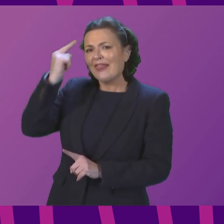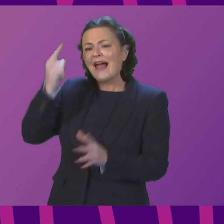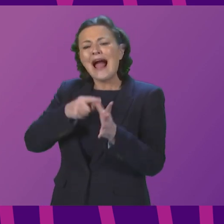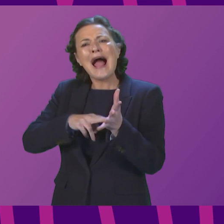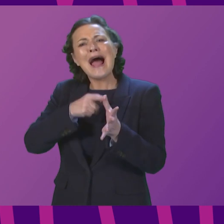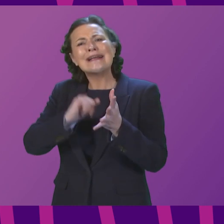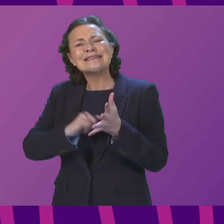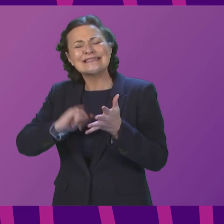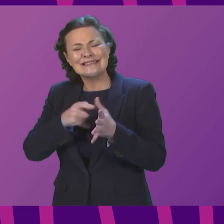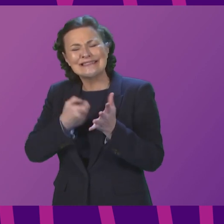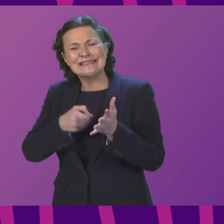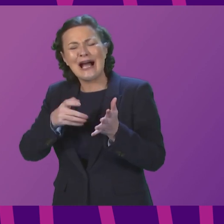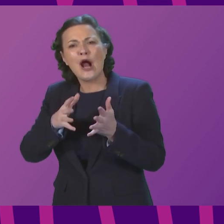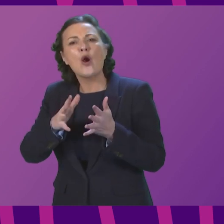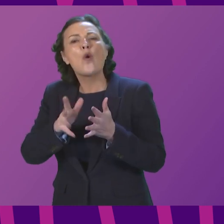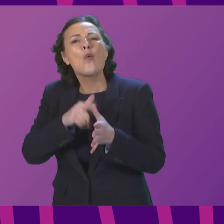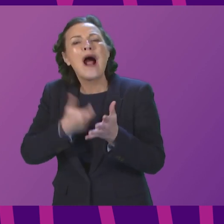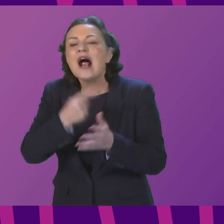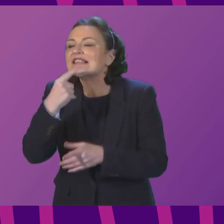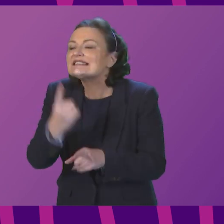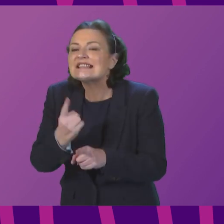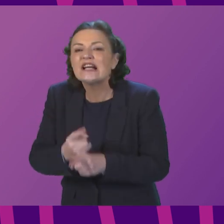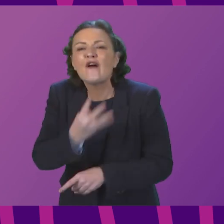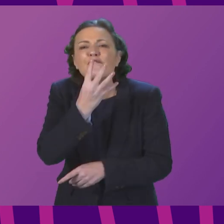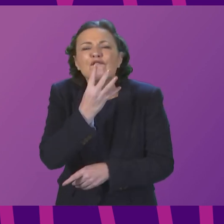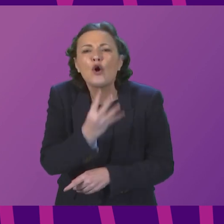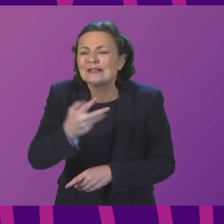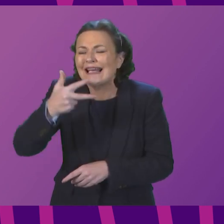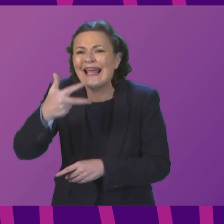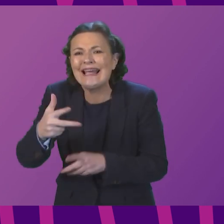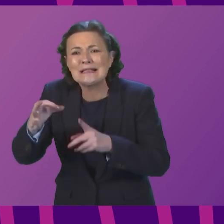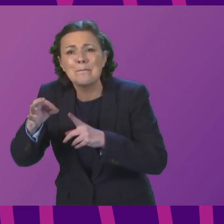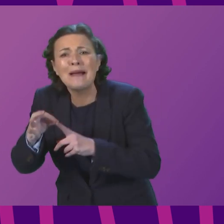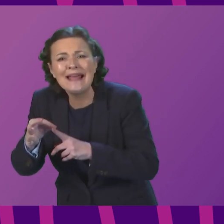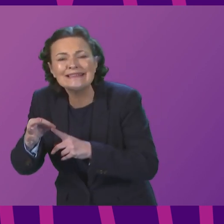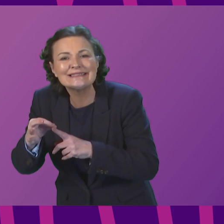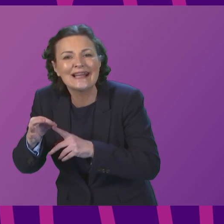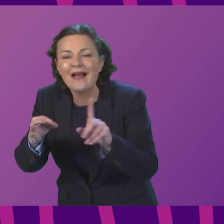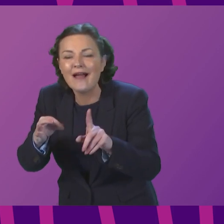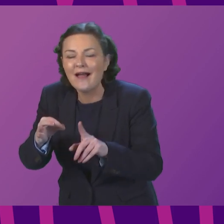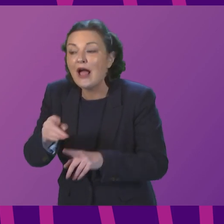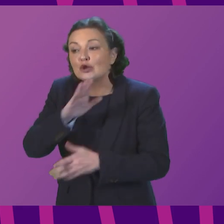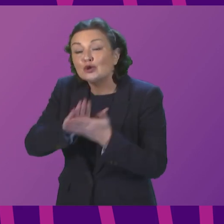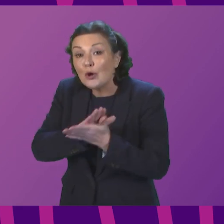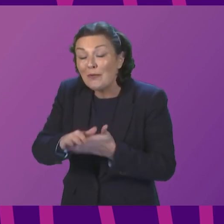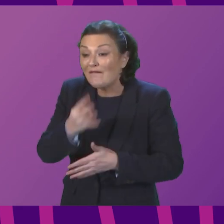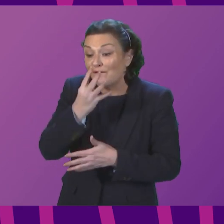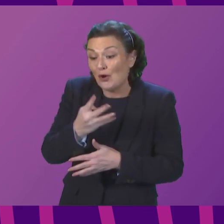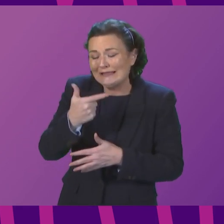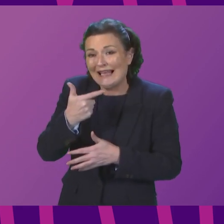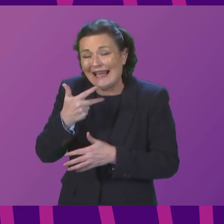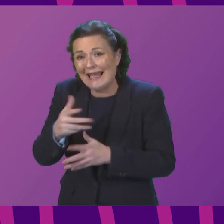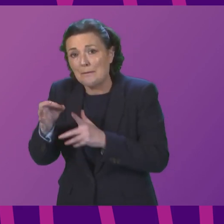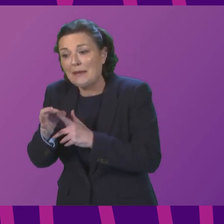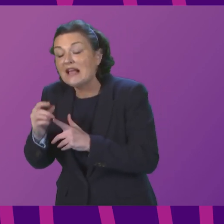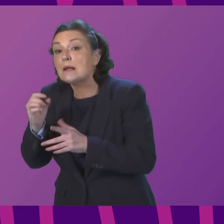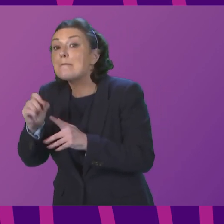to 48 pence, misrepresents the scale of that. So it represents, that's 48 pence an hour, and actually